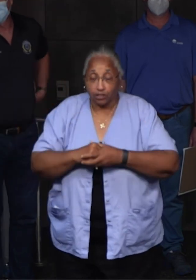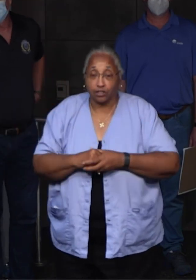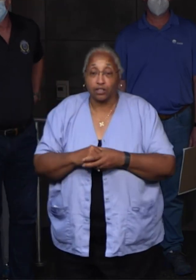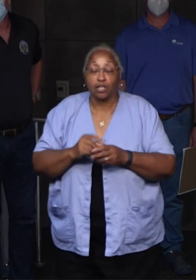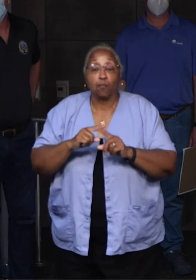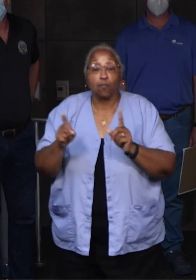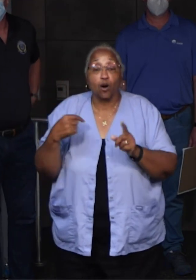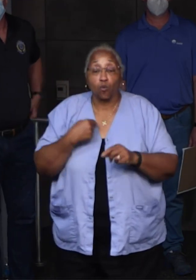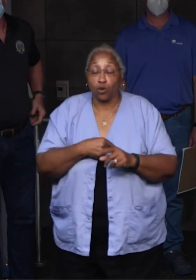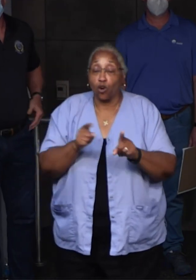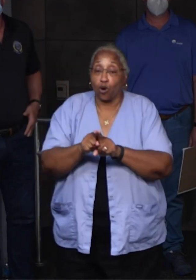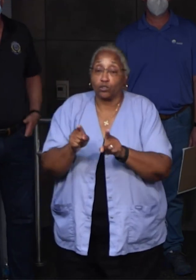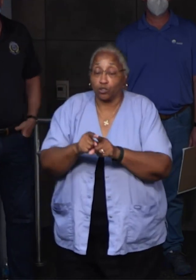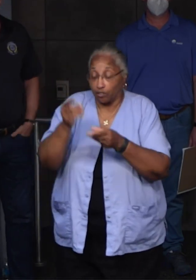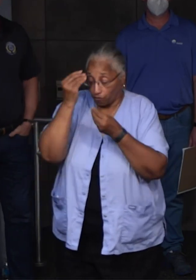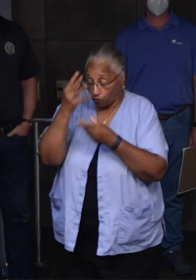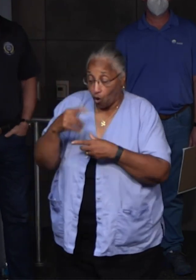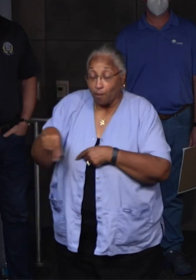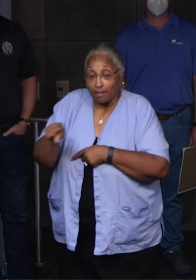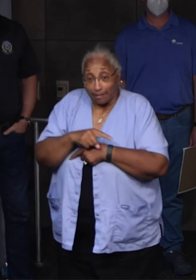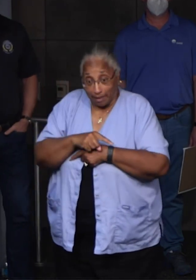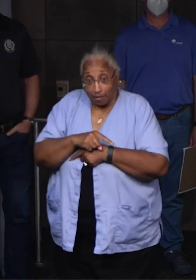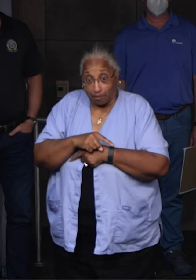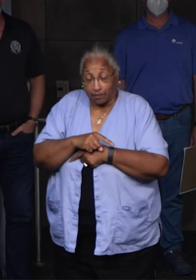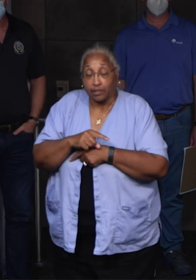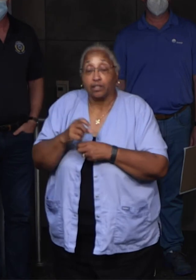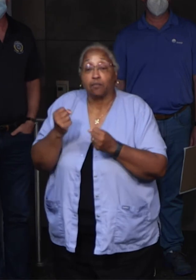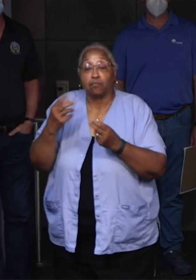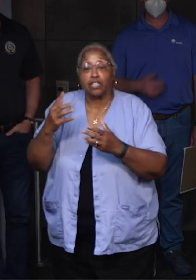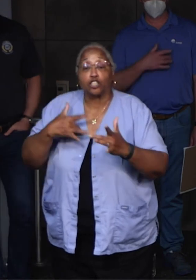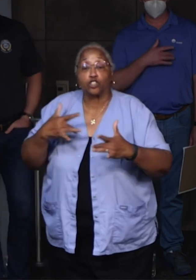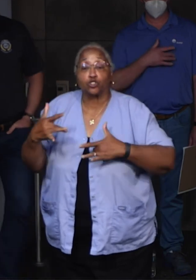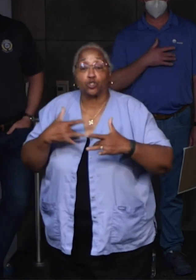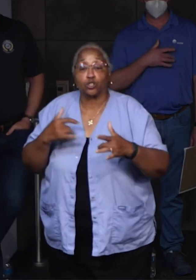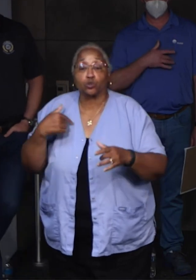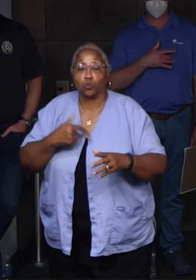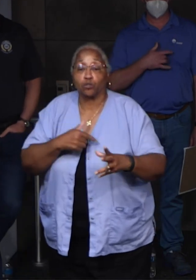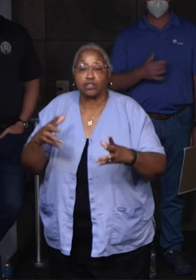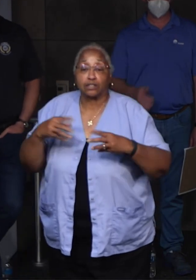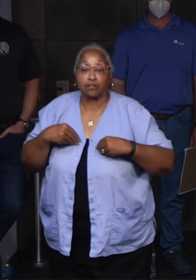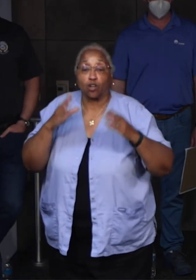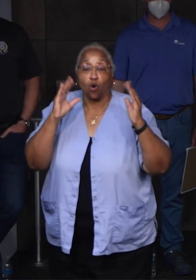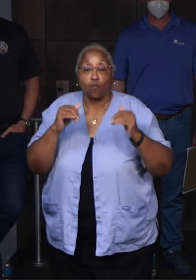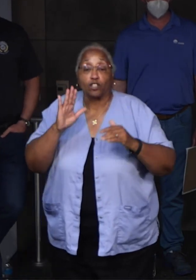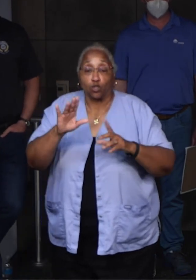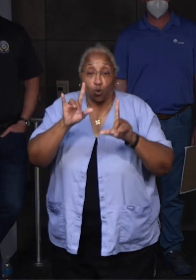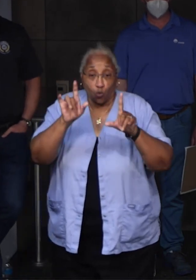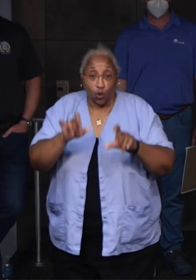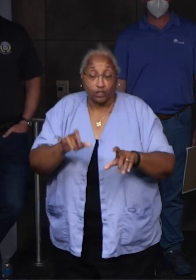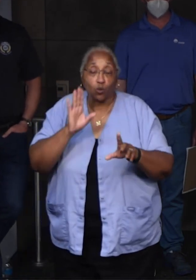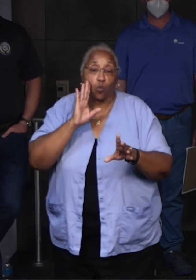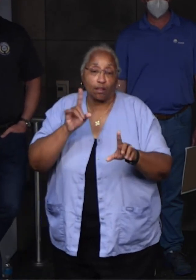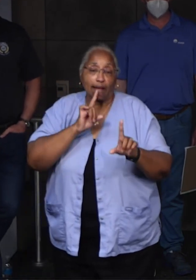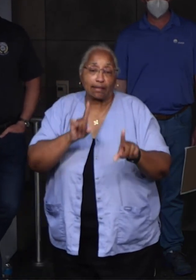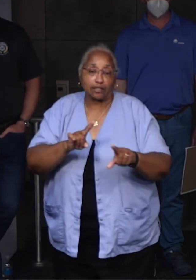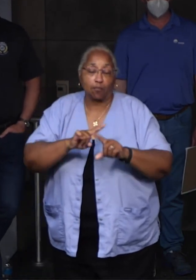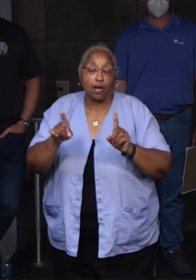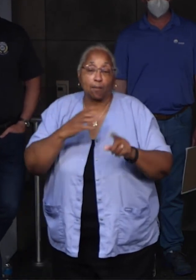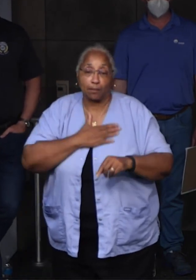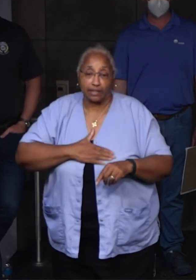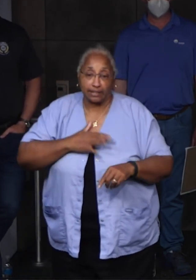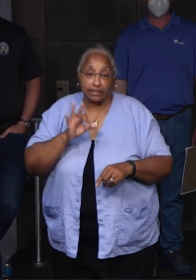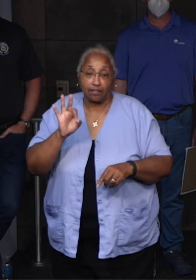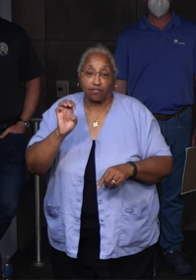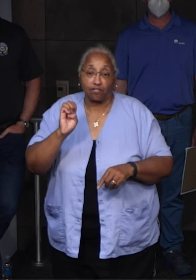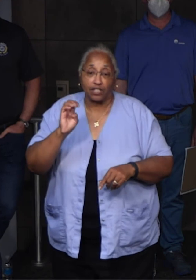we have received related to how to qualify for those resources. And we're going to hopefully get your questions answered. But please go to FEMA's